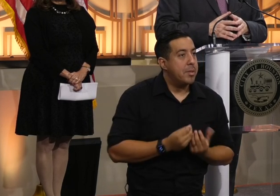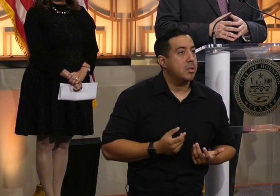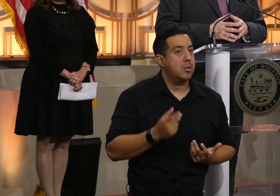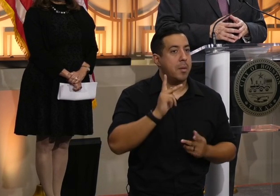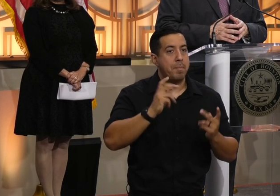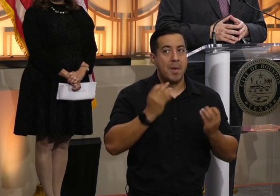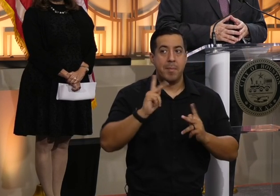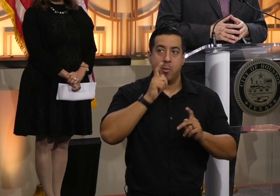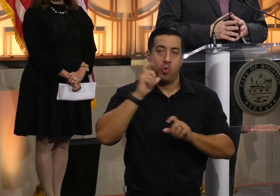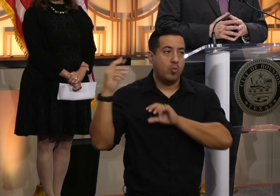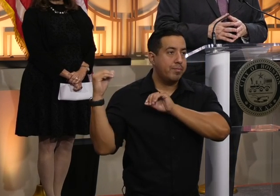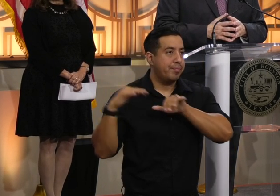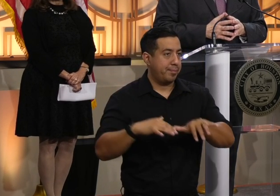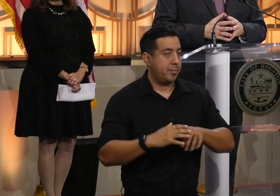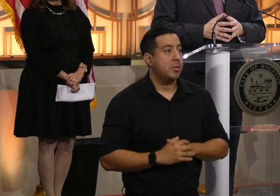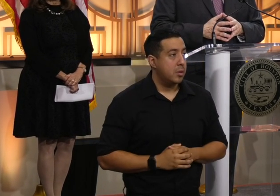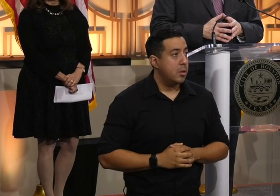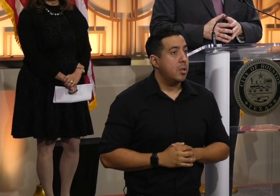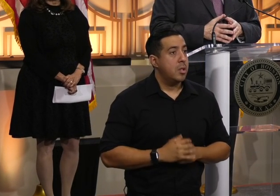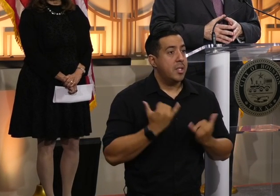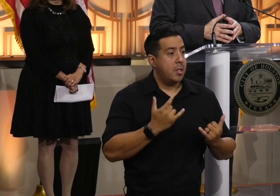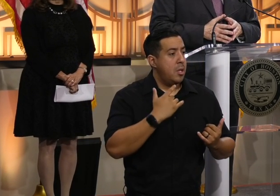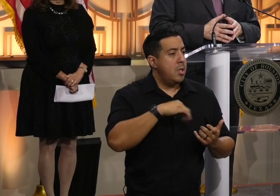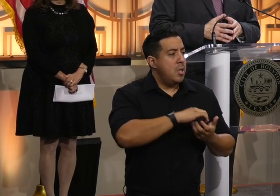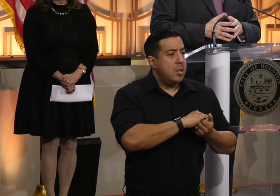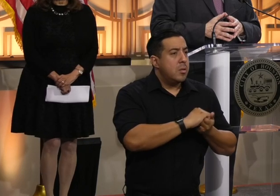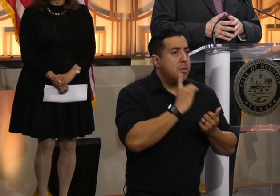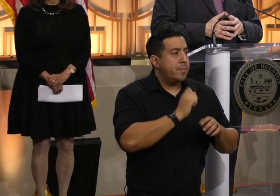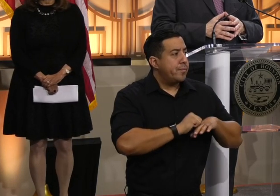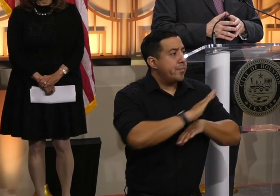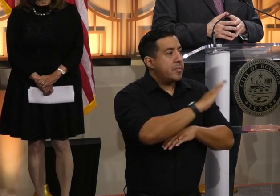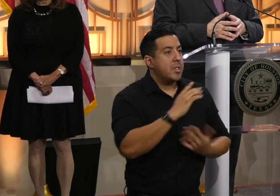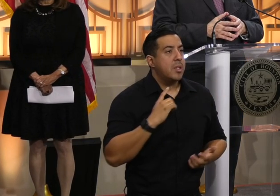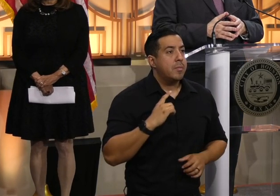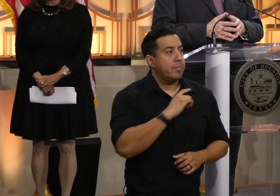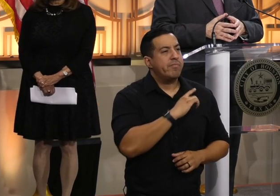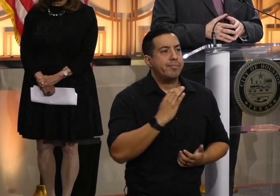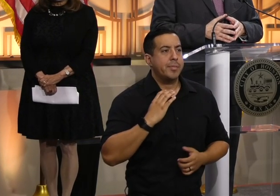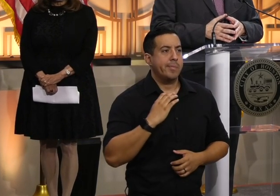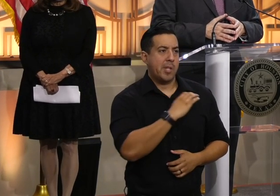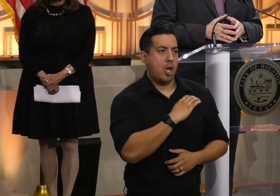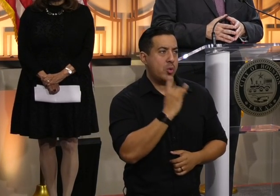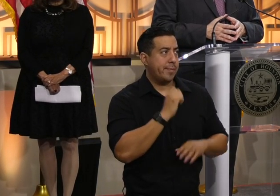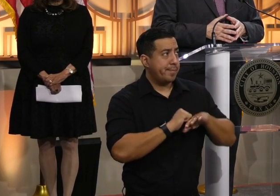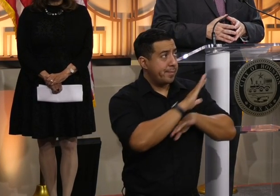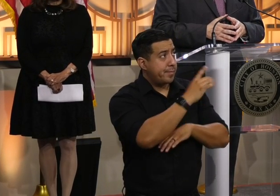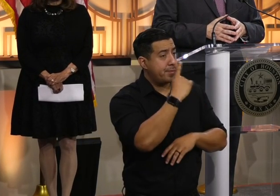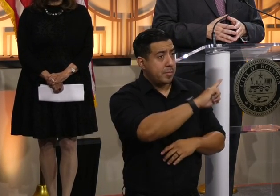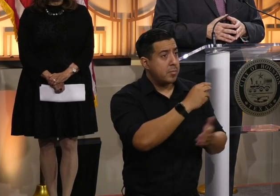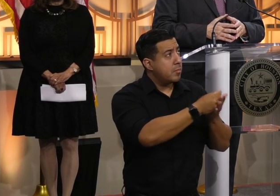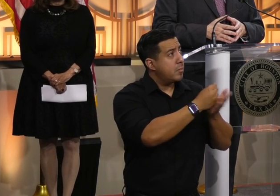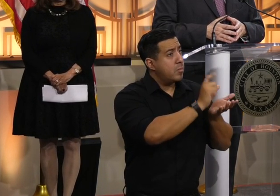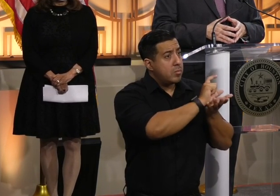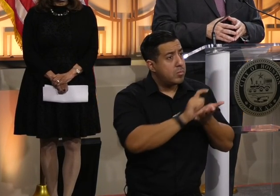that are arriving each day now. The Collaborative recently sent a letter to our local members of Congress urging them to expedite federal funds through